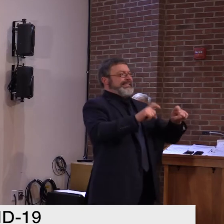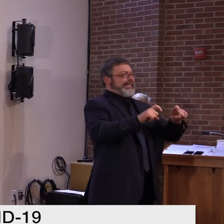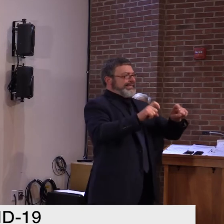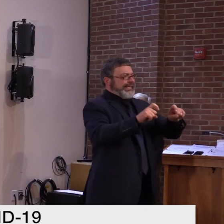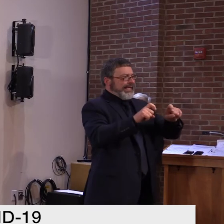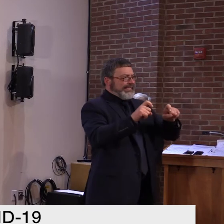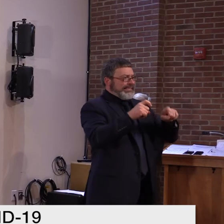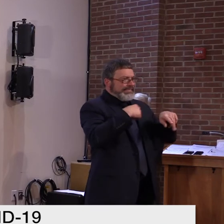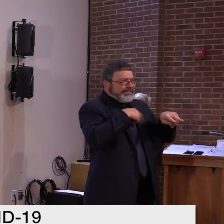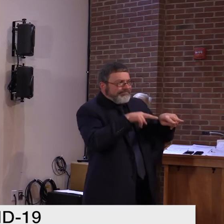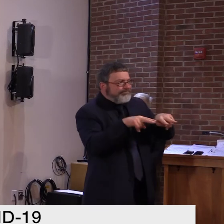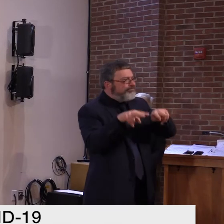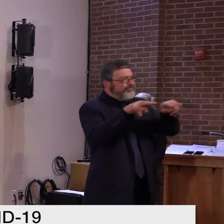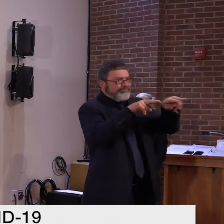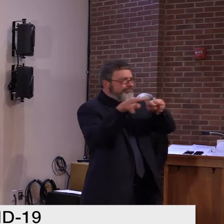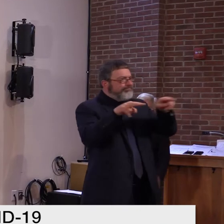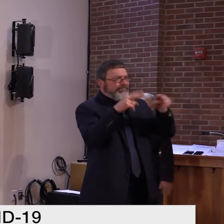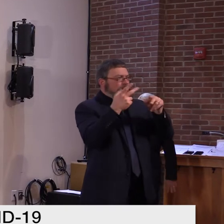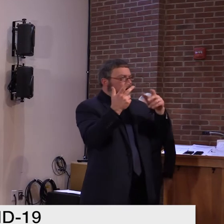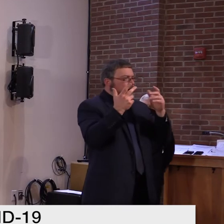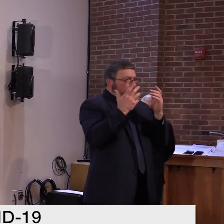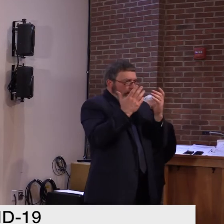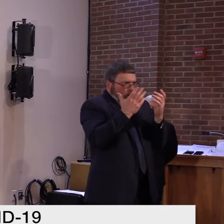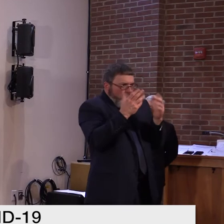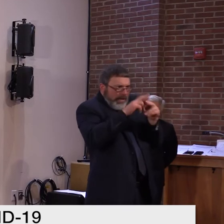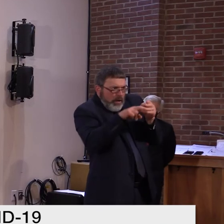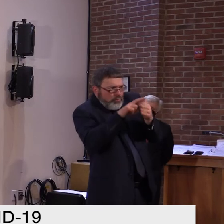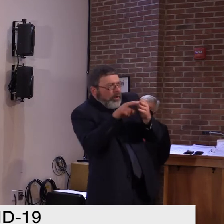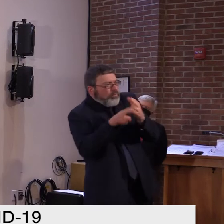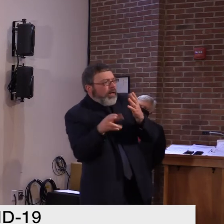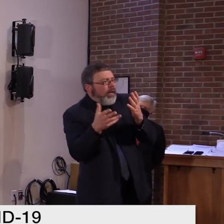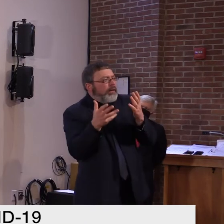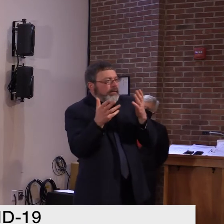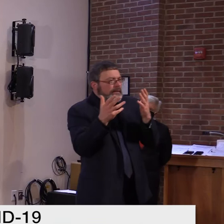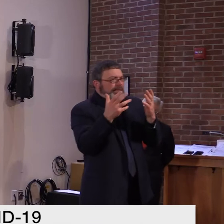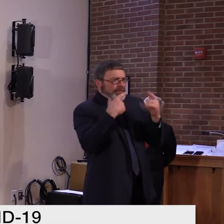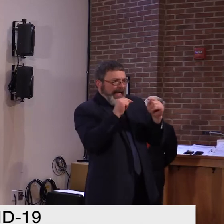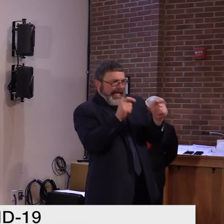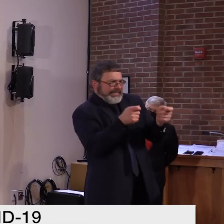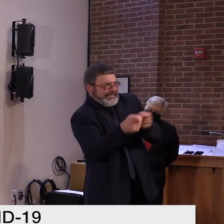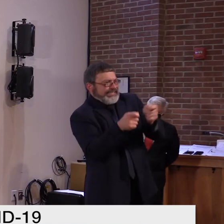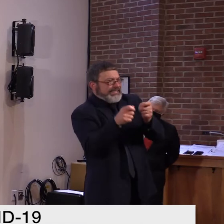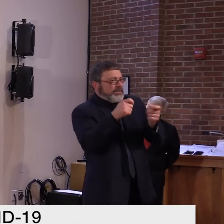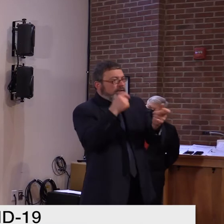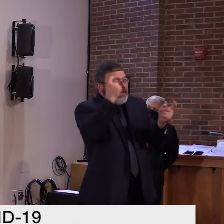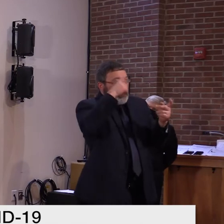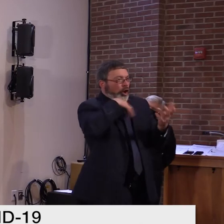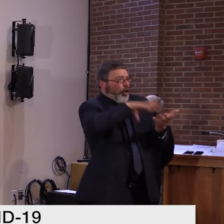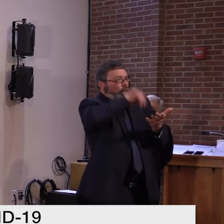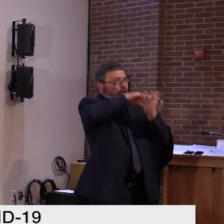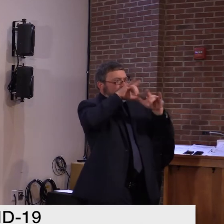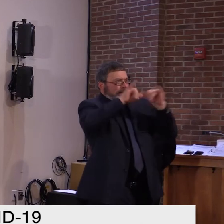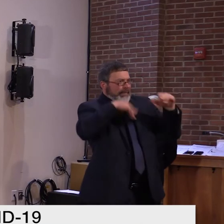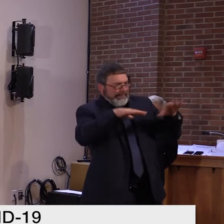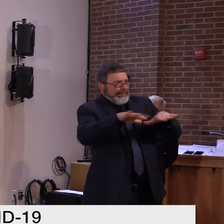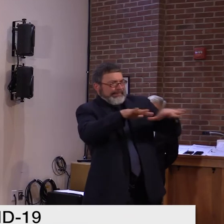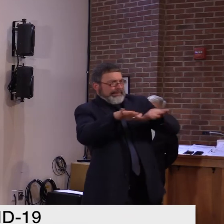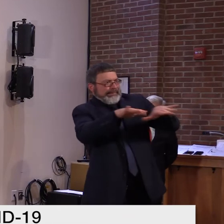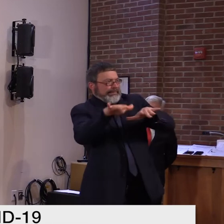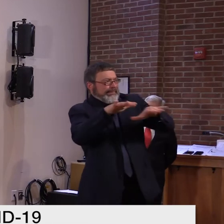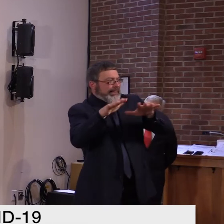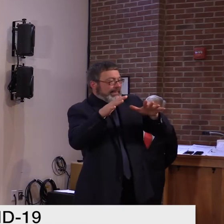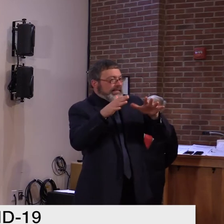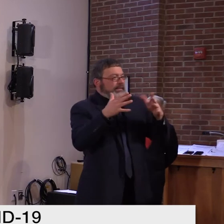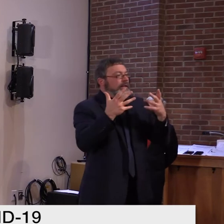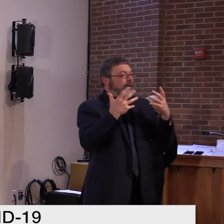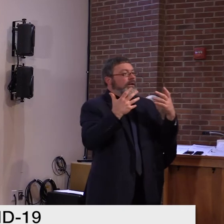Testing was being done really frequently. It spiked even higher with the college students, but the fact is we still